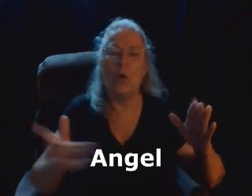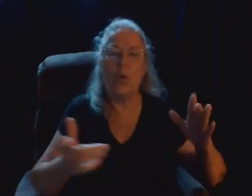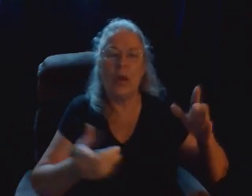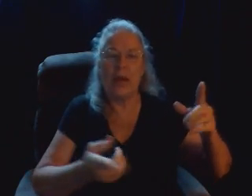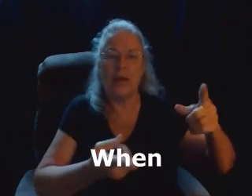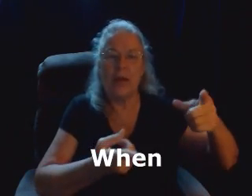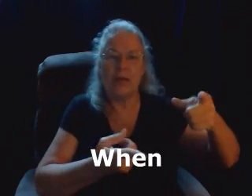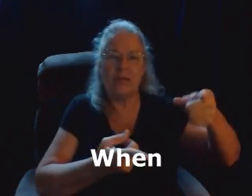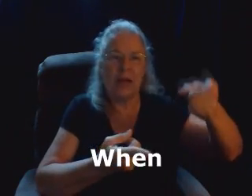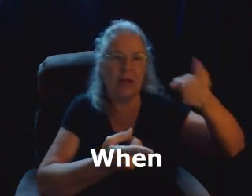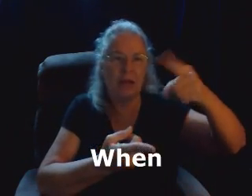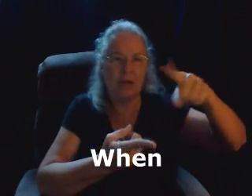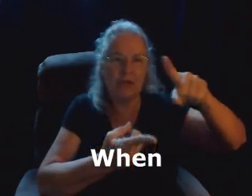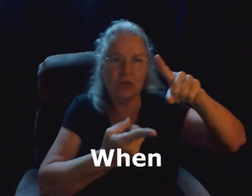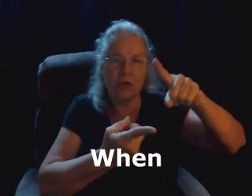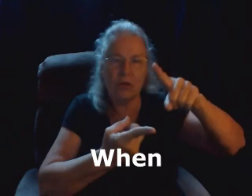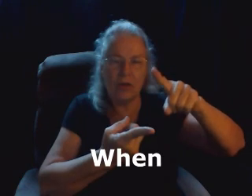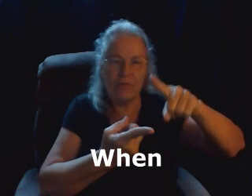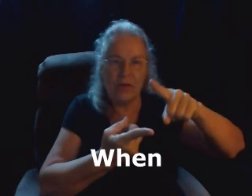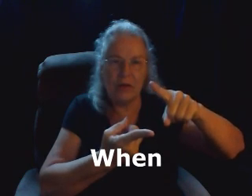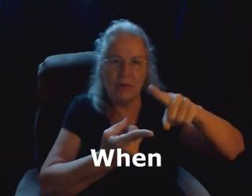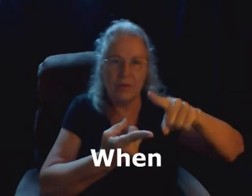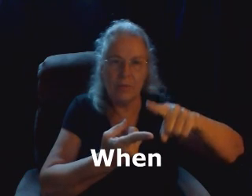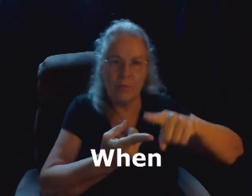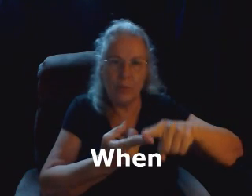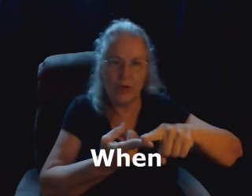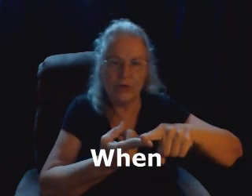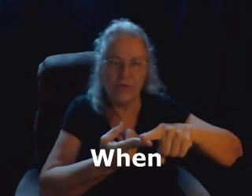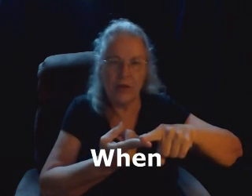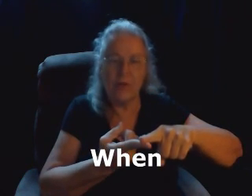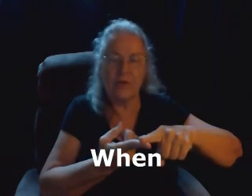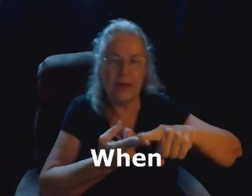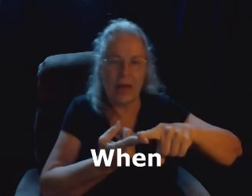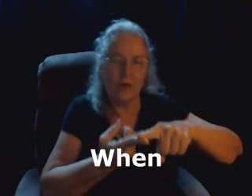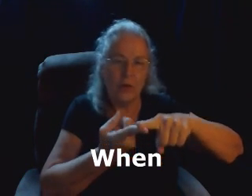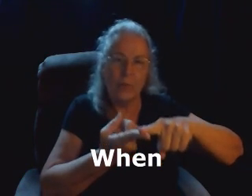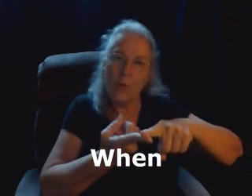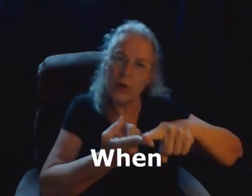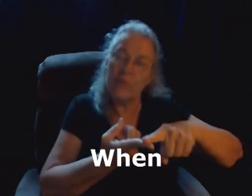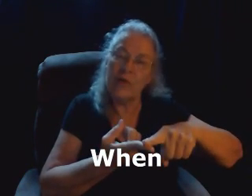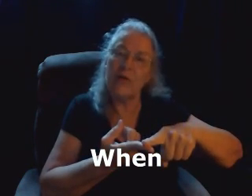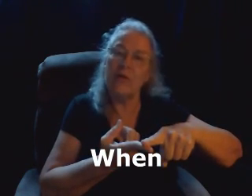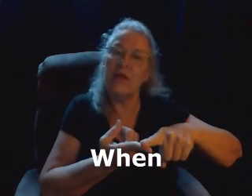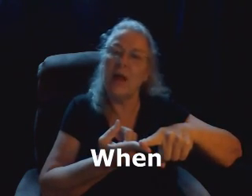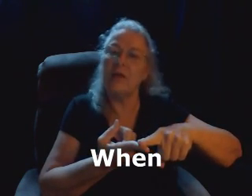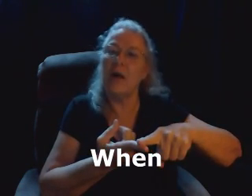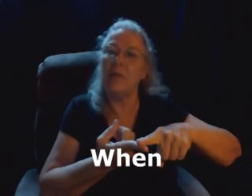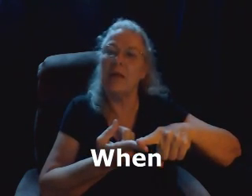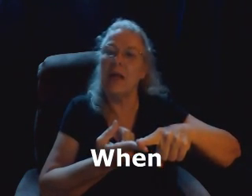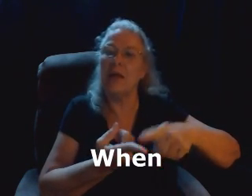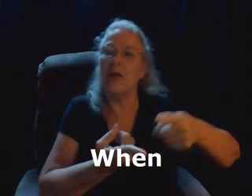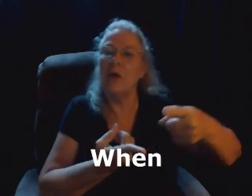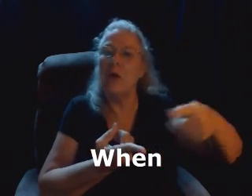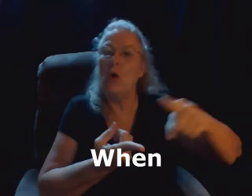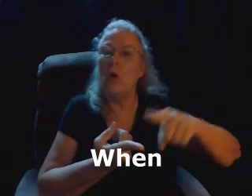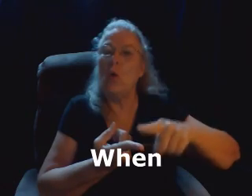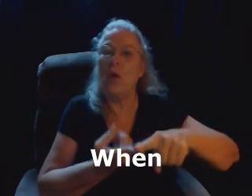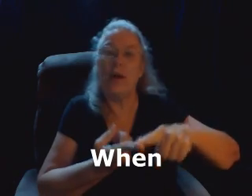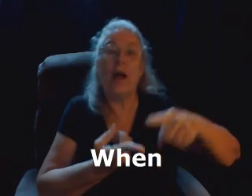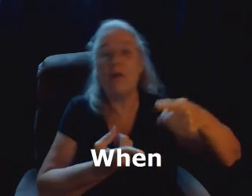When? It's like a little circle of the pointer finger, down on the pointer finger of the non-dominant hand. When? And I